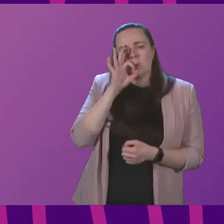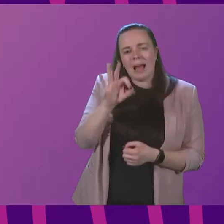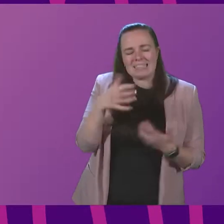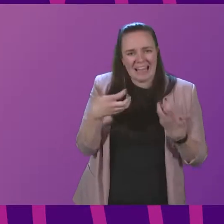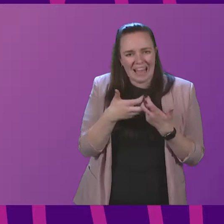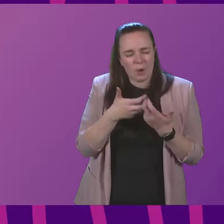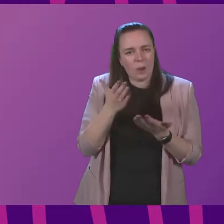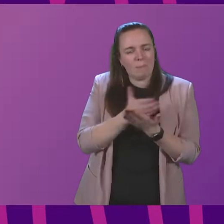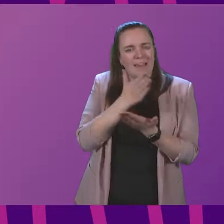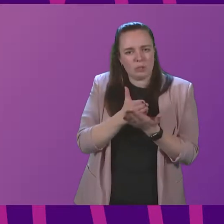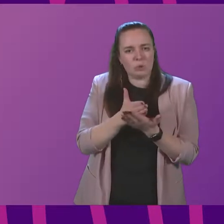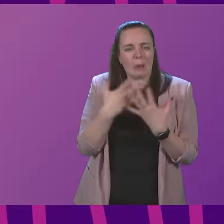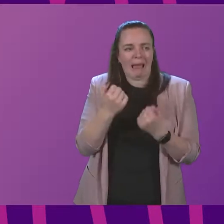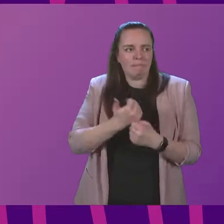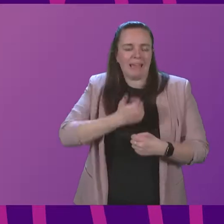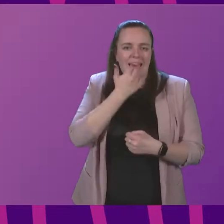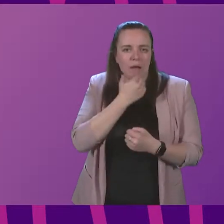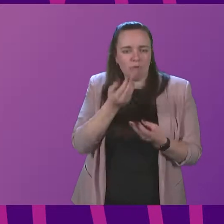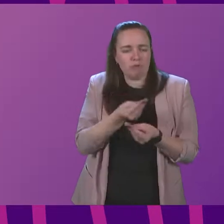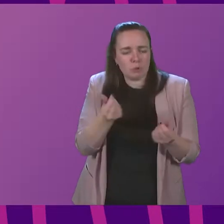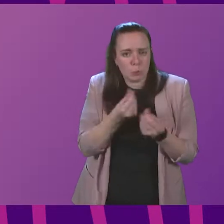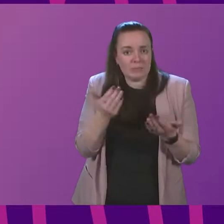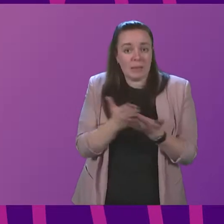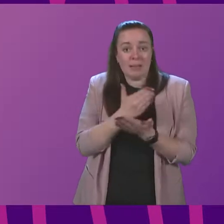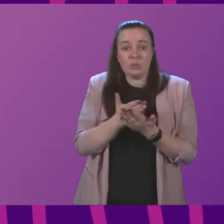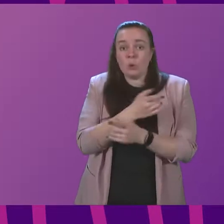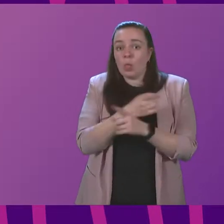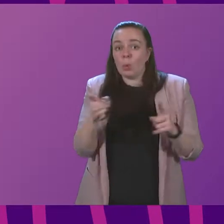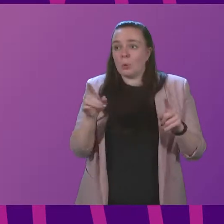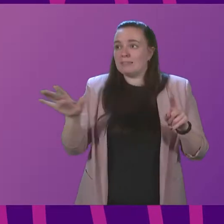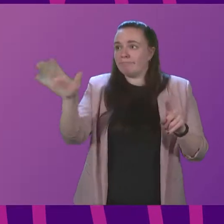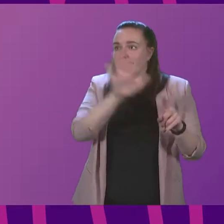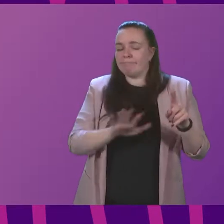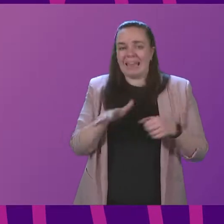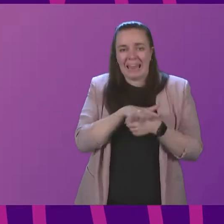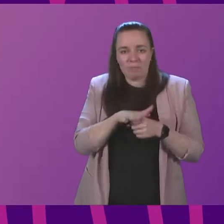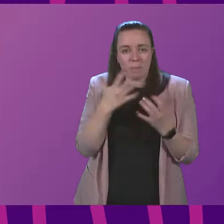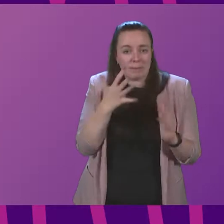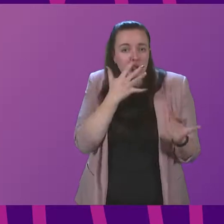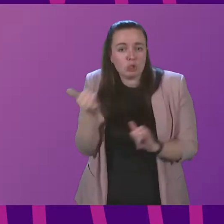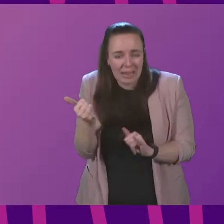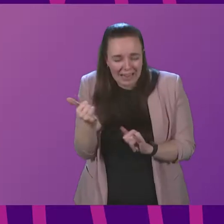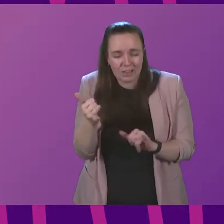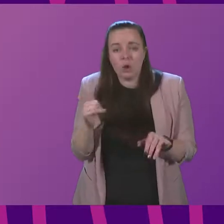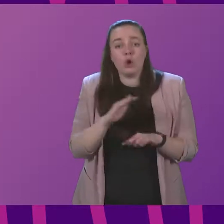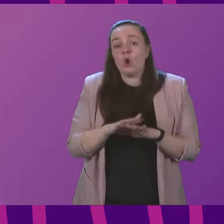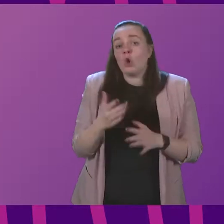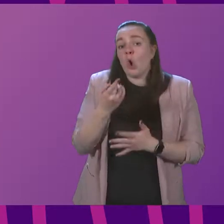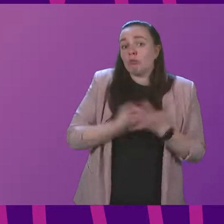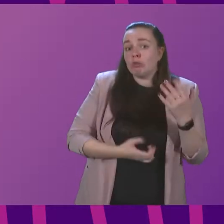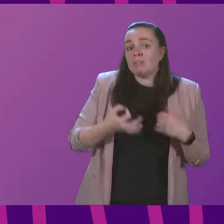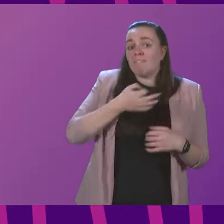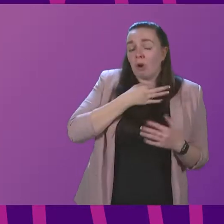are ensuring there are sufficient resources to ensure that those in outlying areas have been checked on not just for those on vulnerabilities